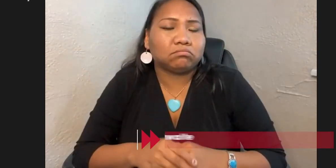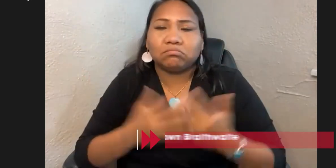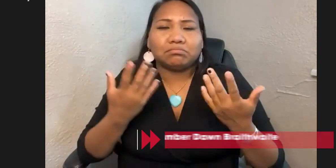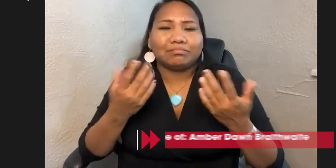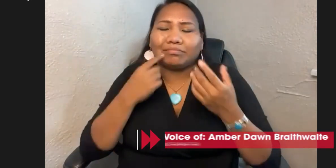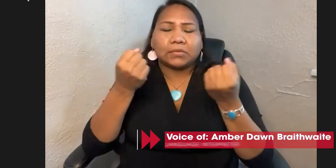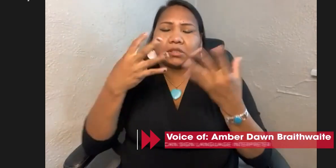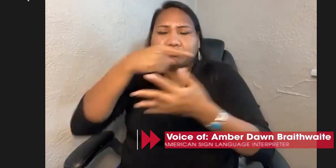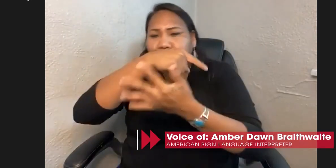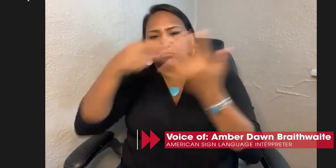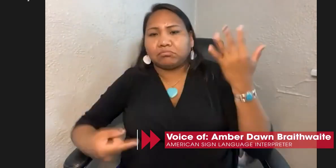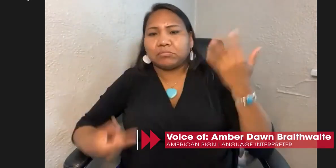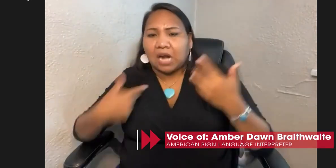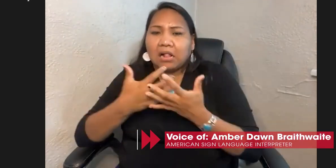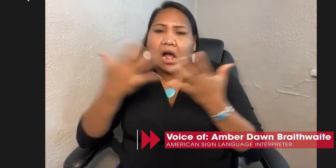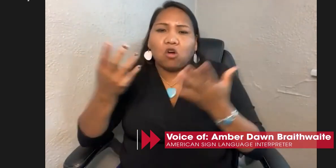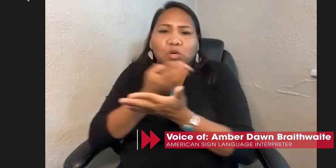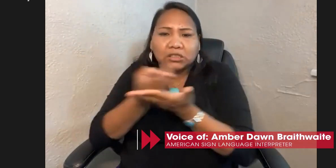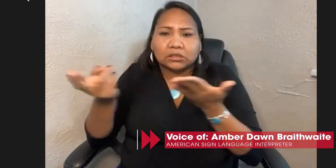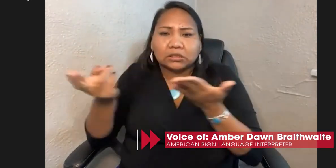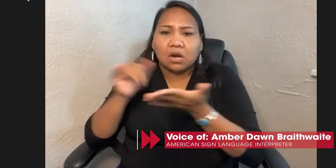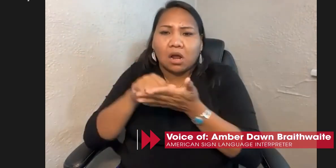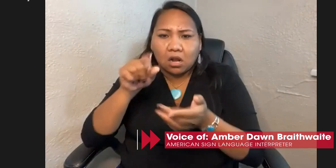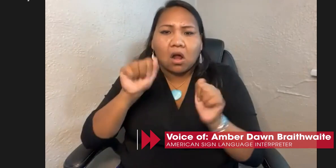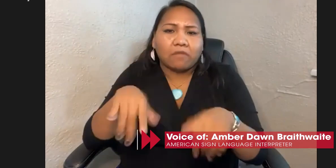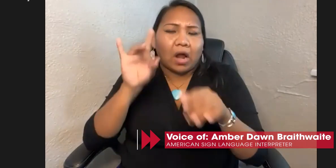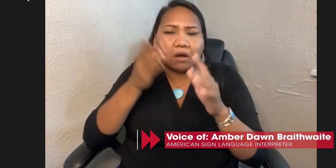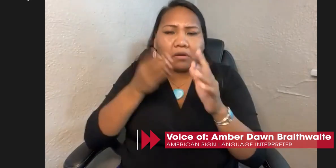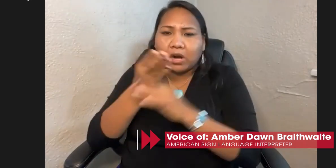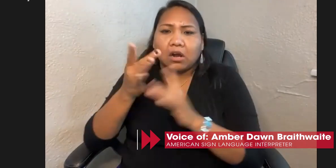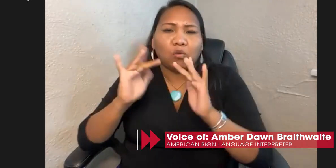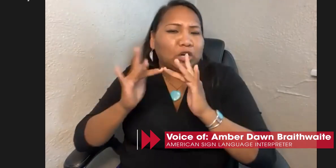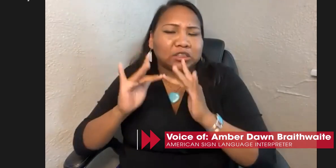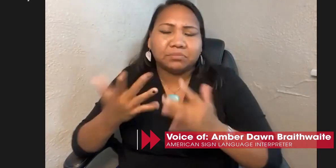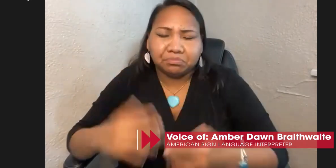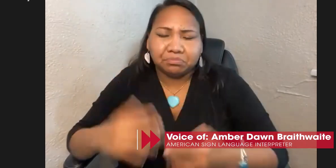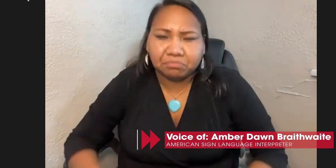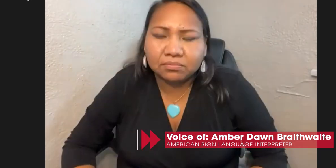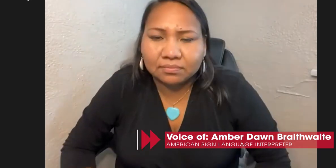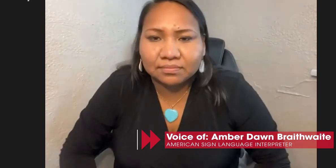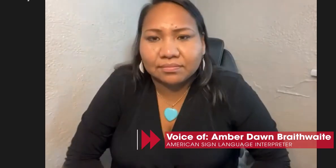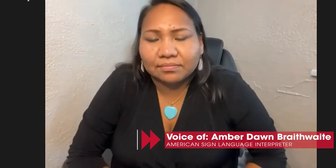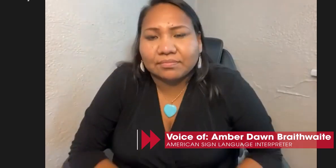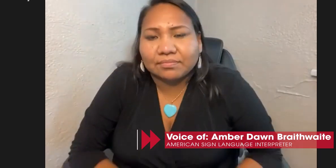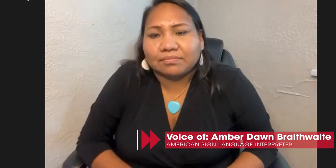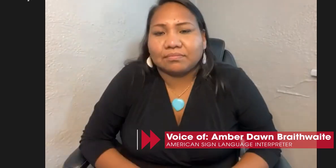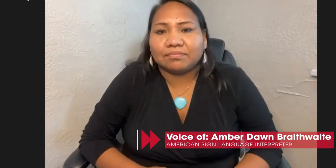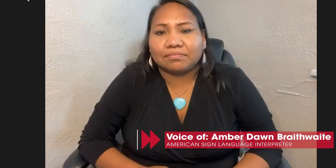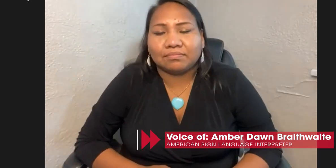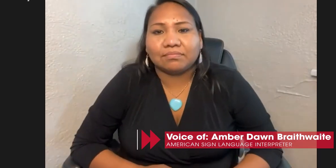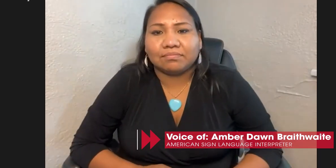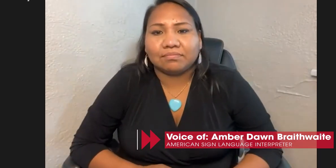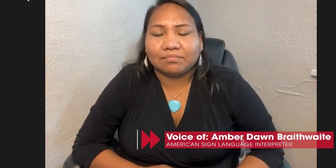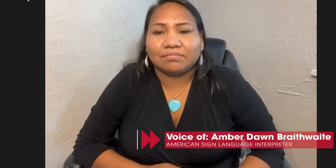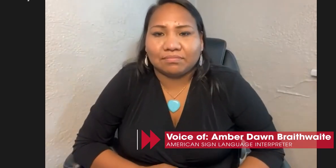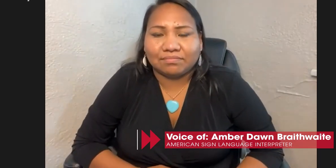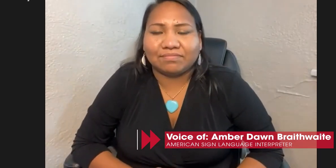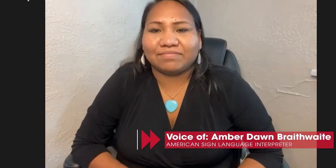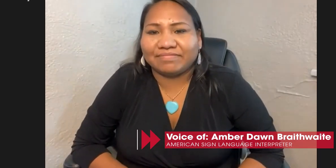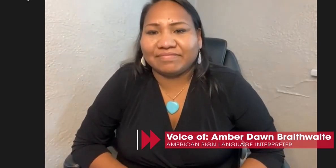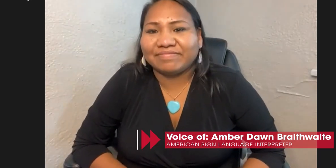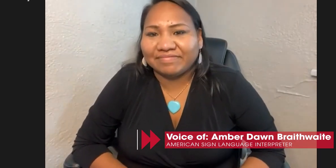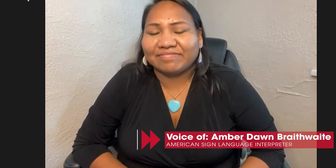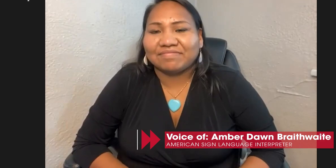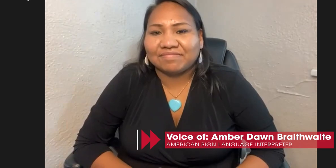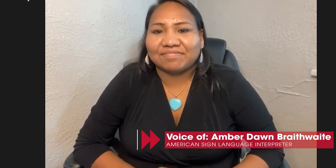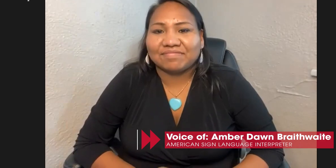uh, listed there so that folks that want to learn American Sign Language can go ahead and pursue those opportunities. Pretty much everything we have